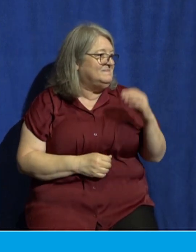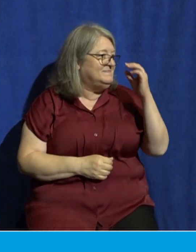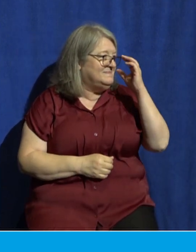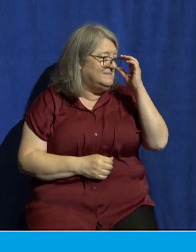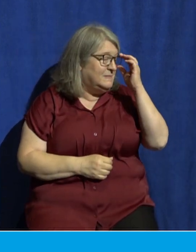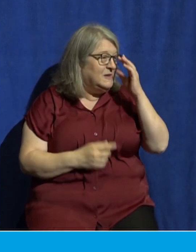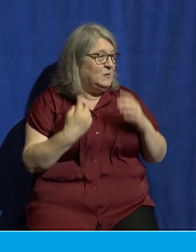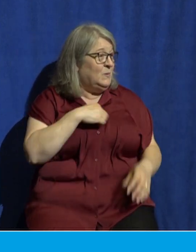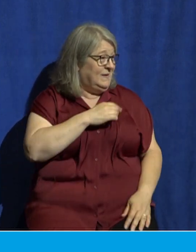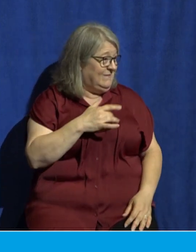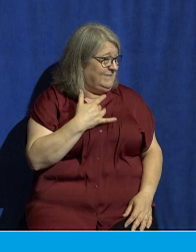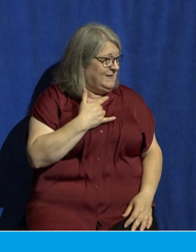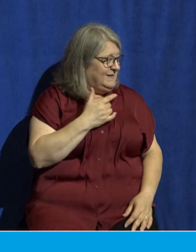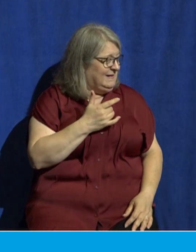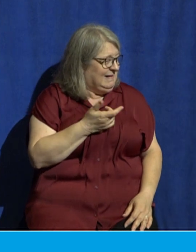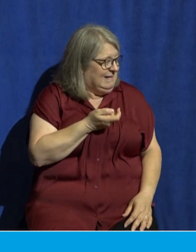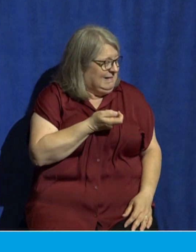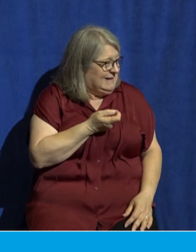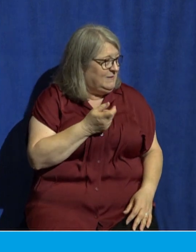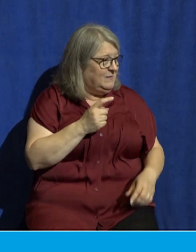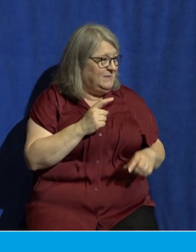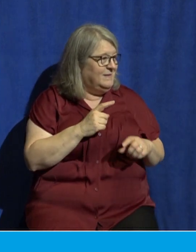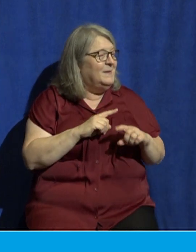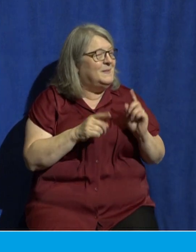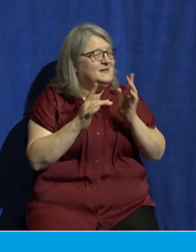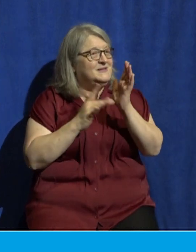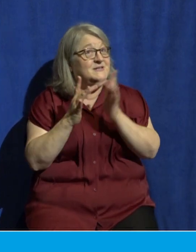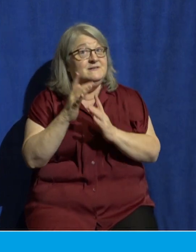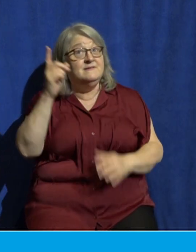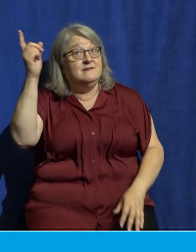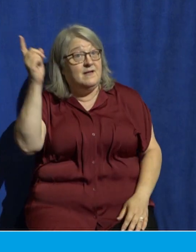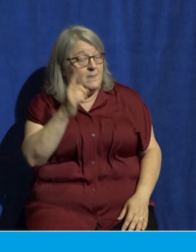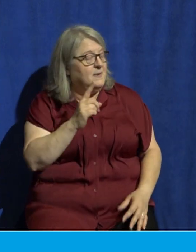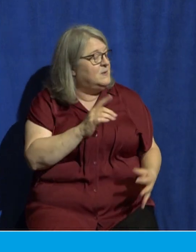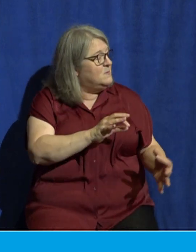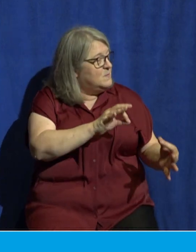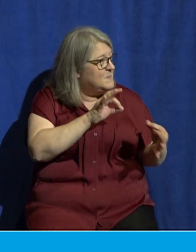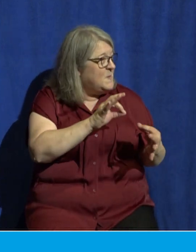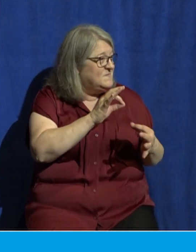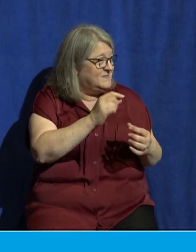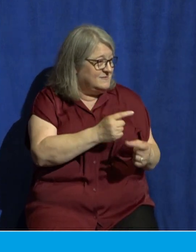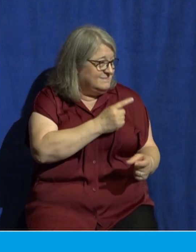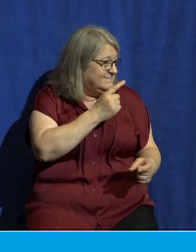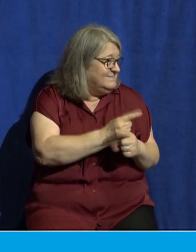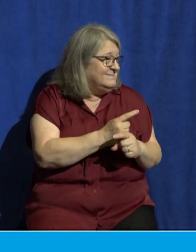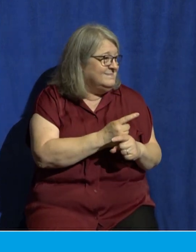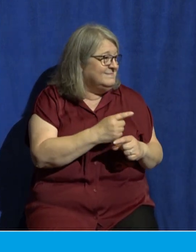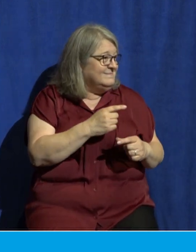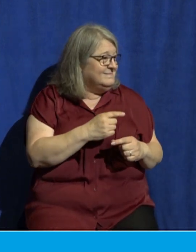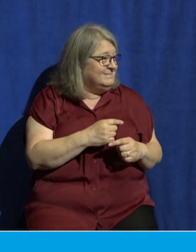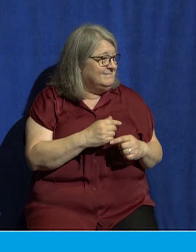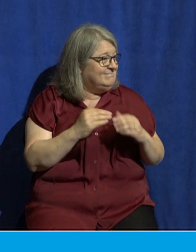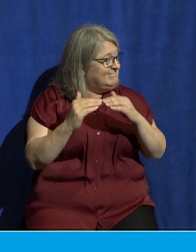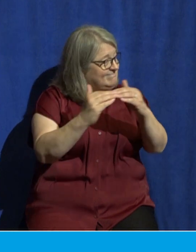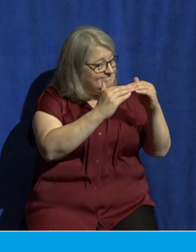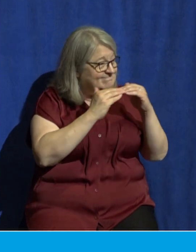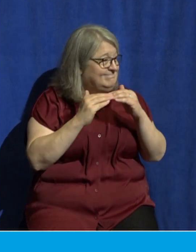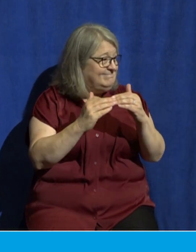feel he will bring perfect justice and judgment on all sin and on all evil and if you and I have not